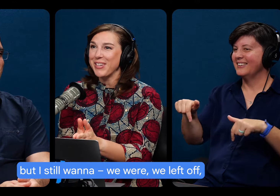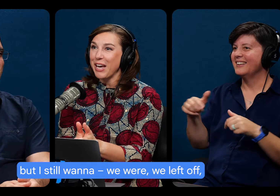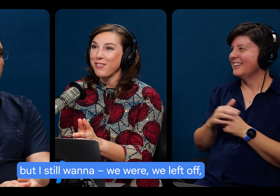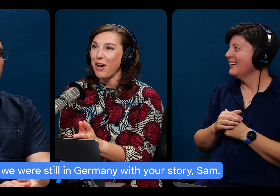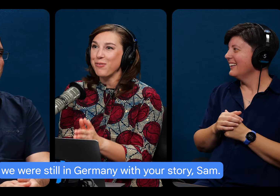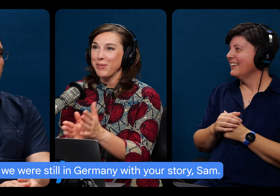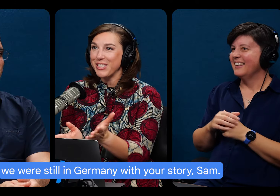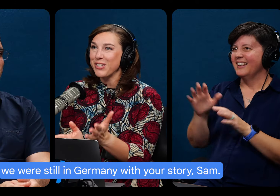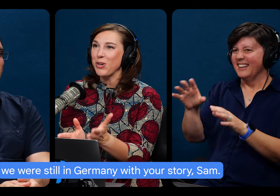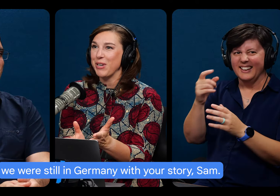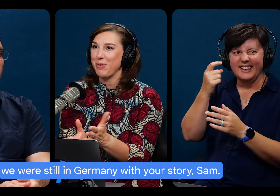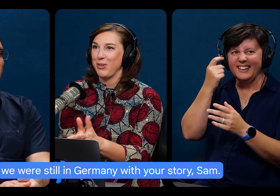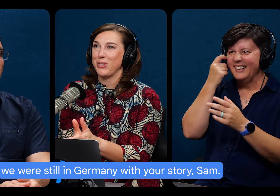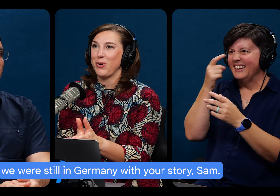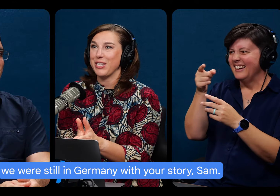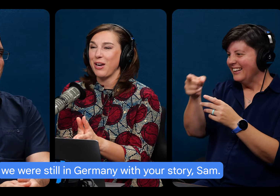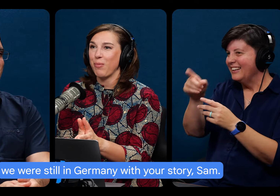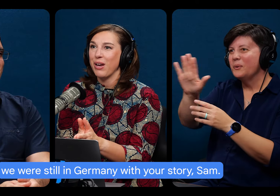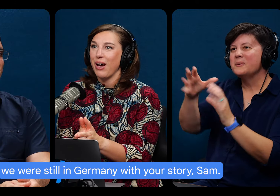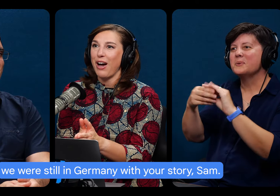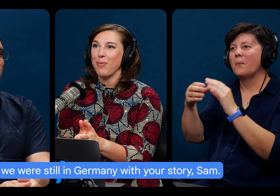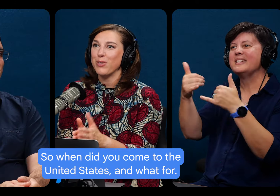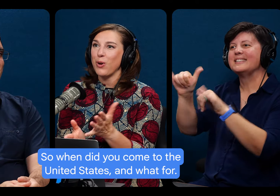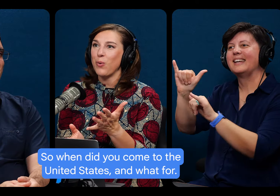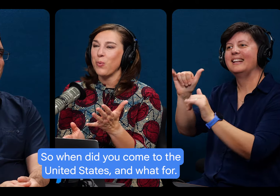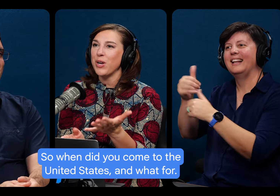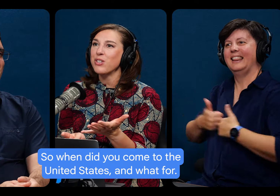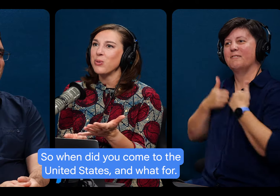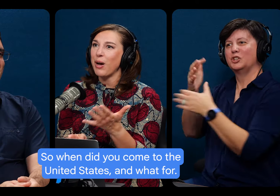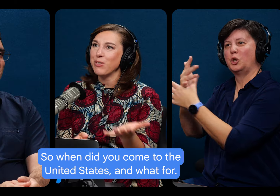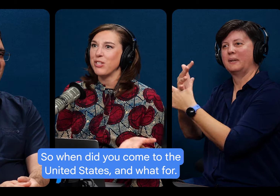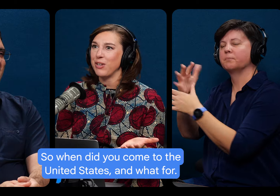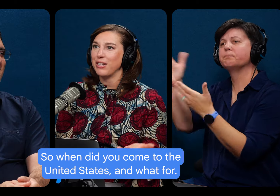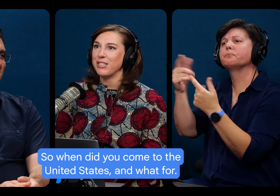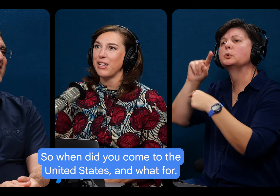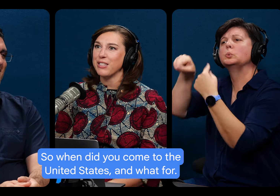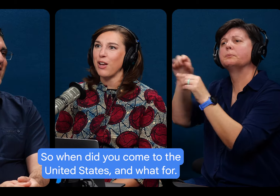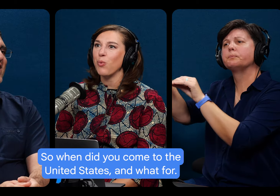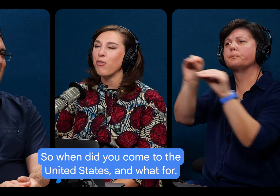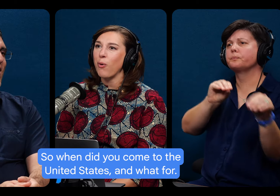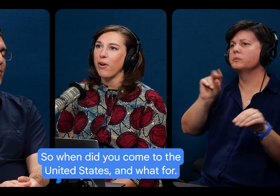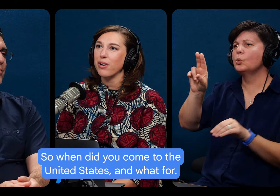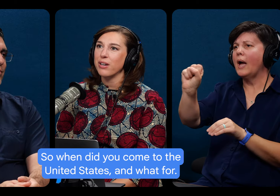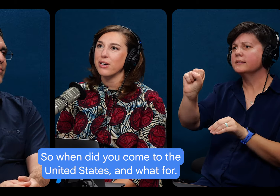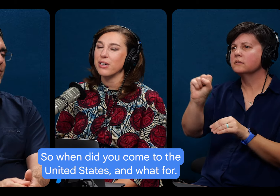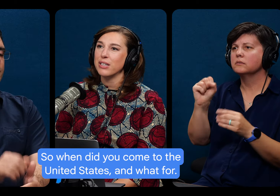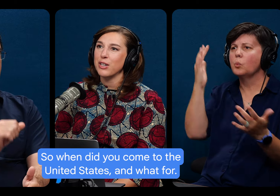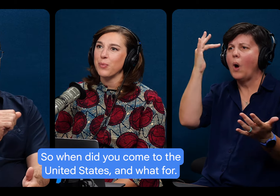left off. We were still in Germany with your story, Sam. So when did you come to the United States and what for?